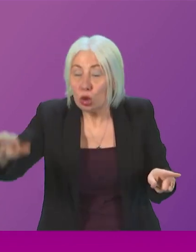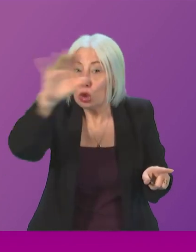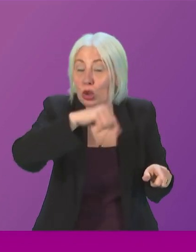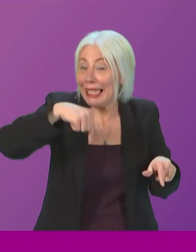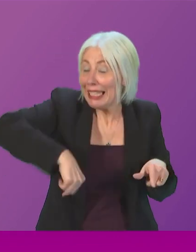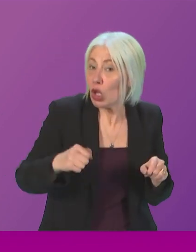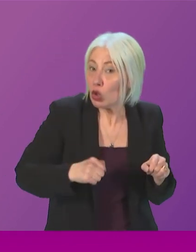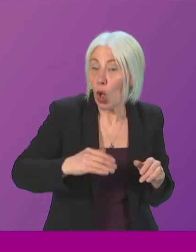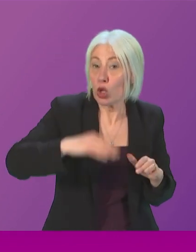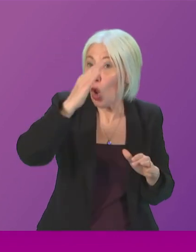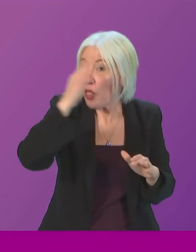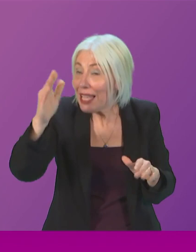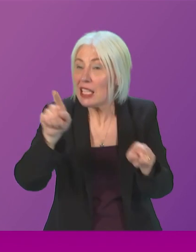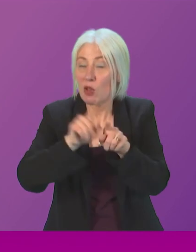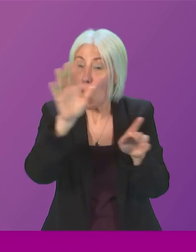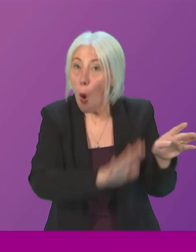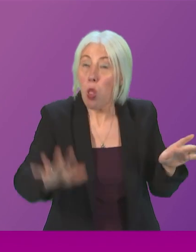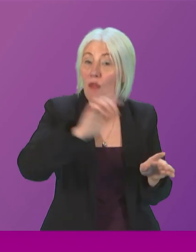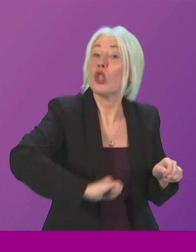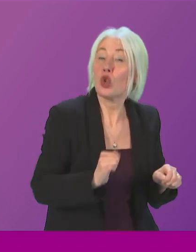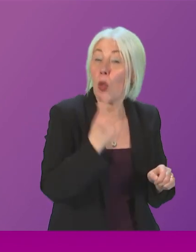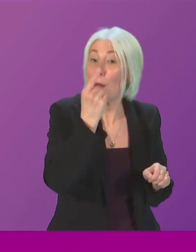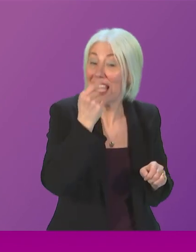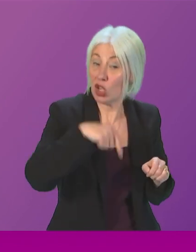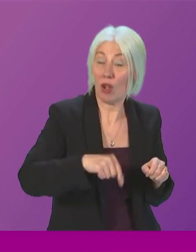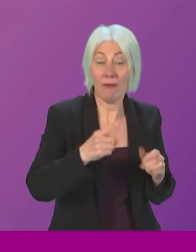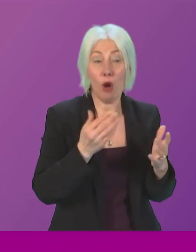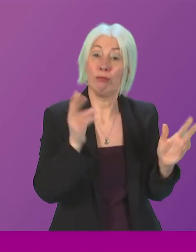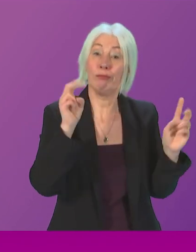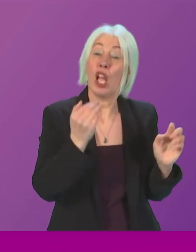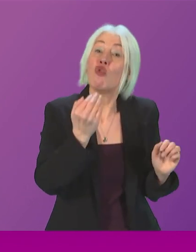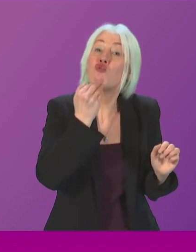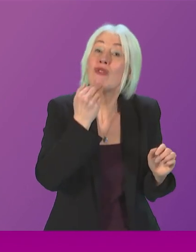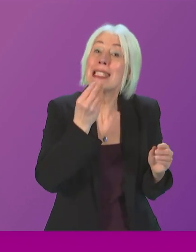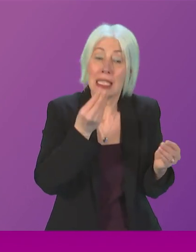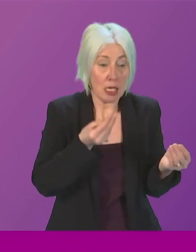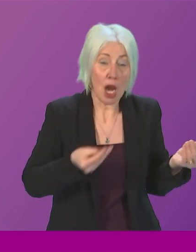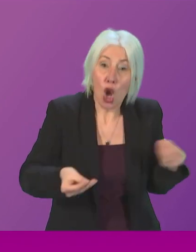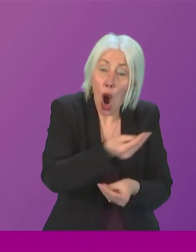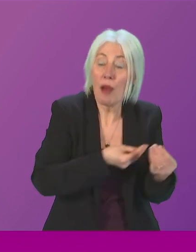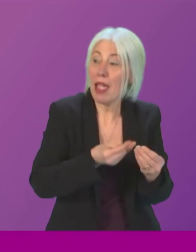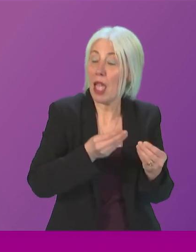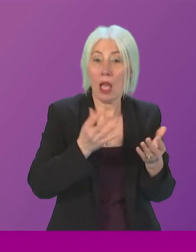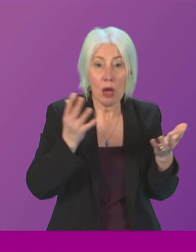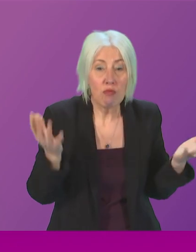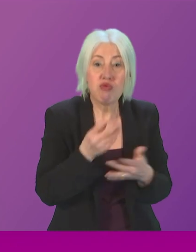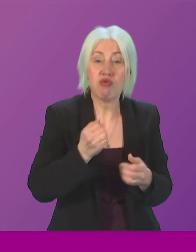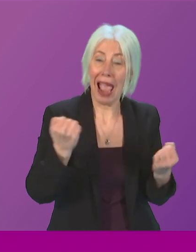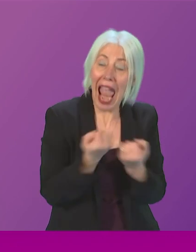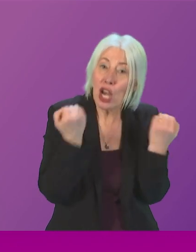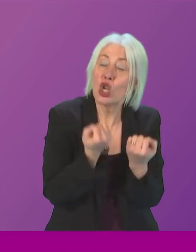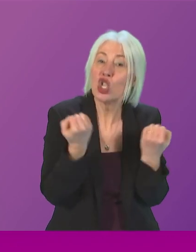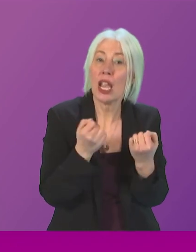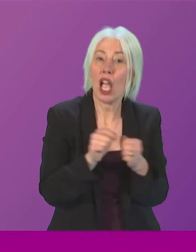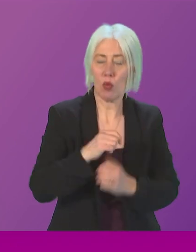in the North East but for the whole of Scotland and that is important because we want to of course invest and unlock the potential for economy but it's also